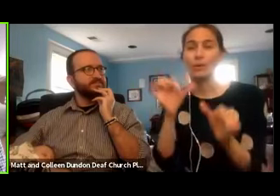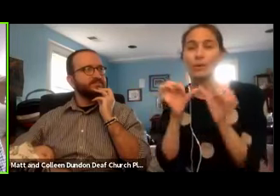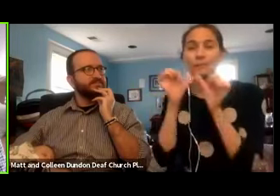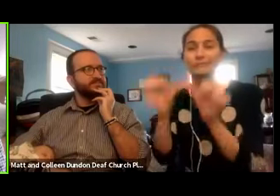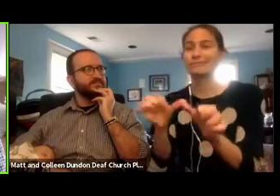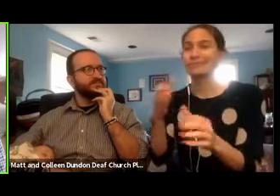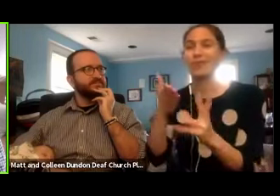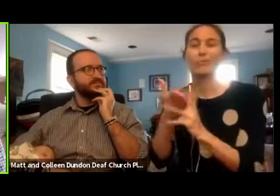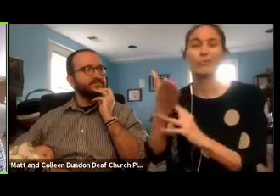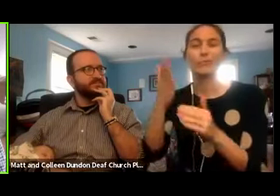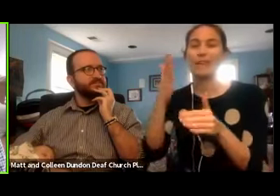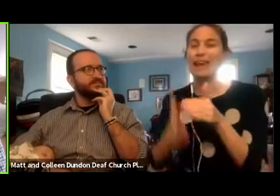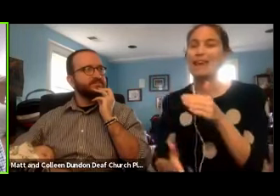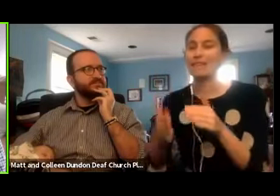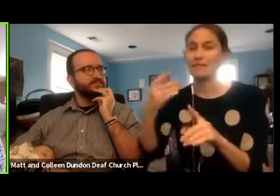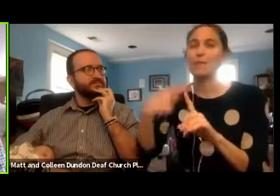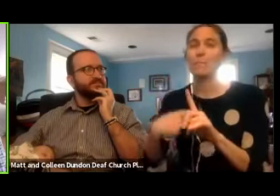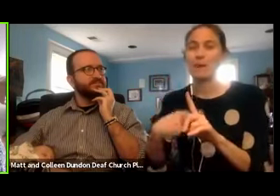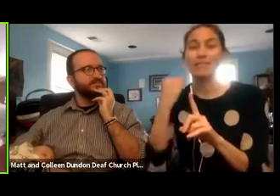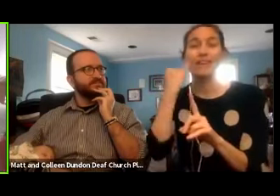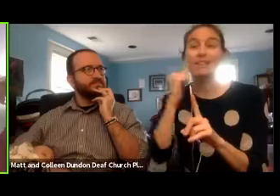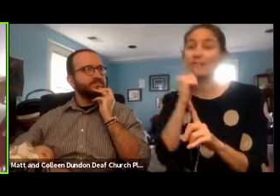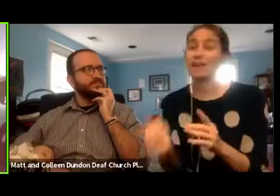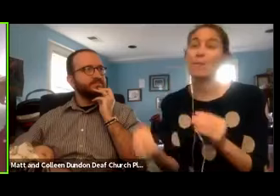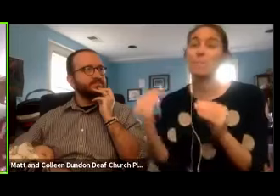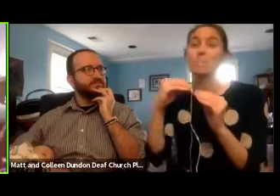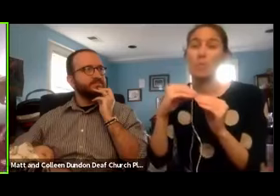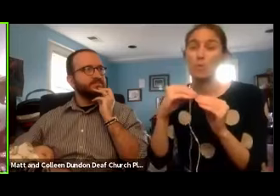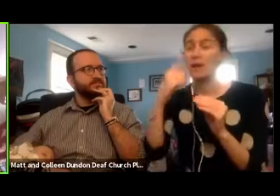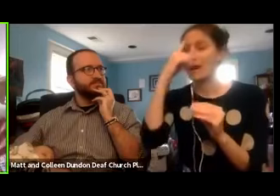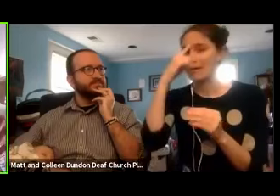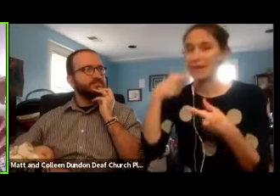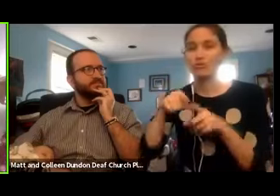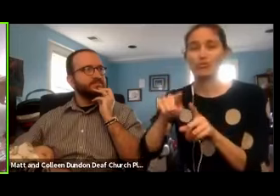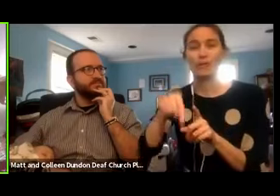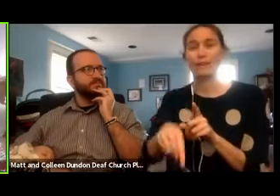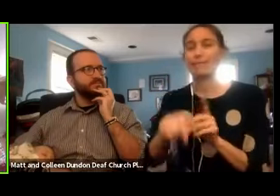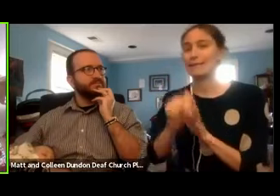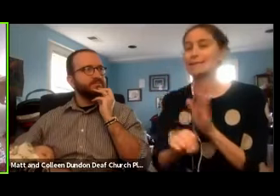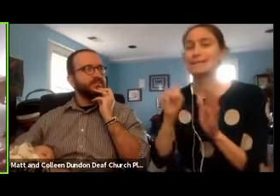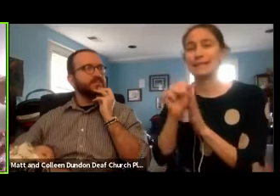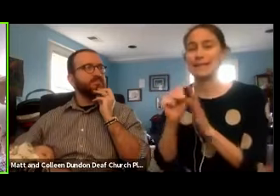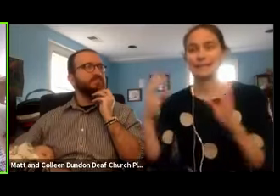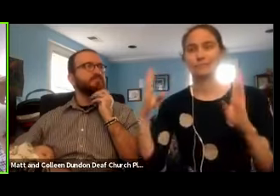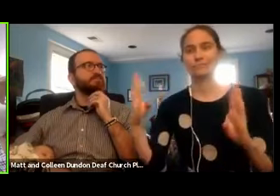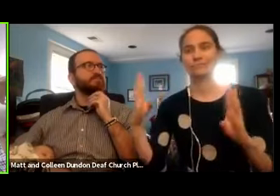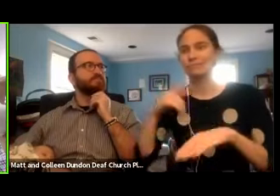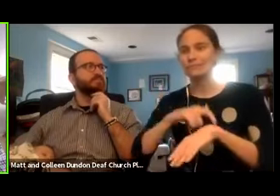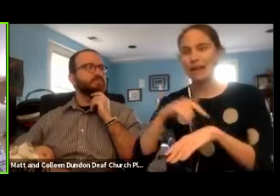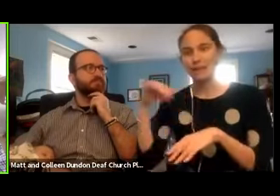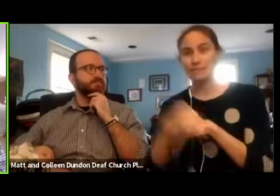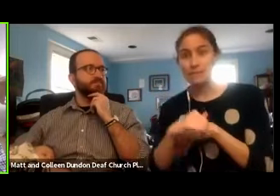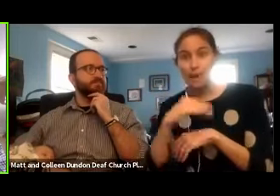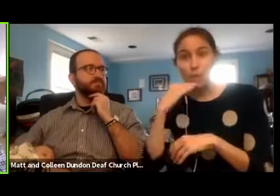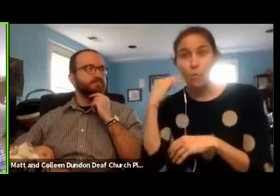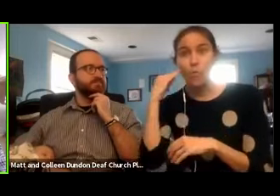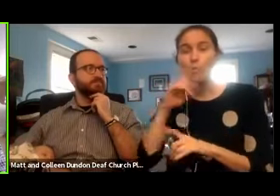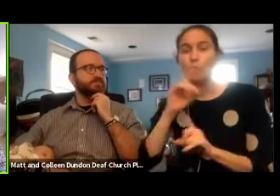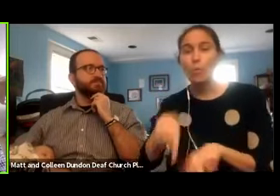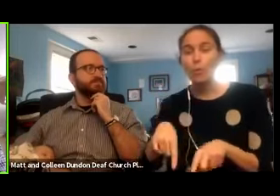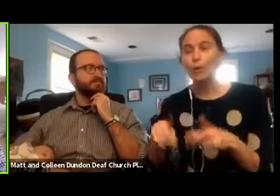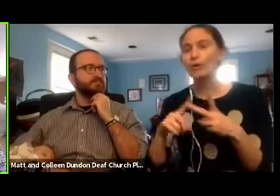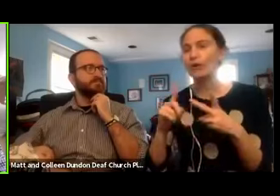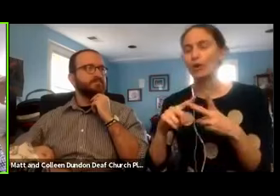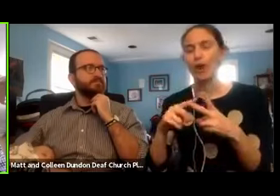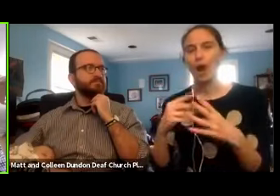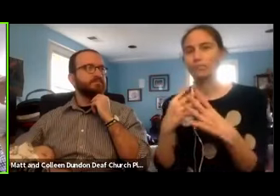of the month, if not further. I think during this season of stay-at-home orders and the confined